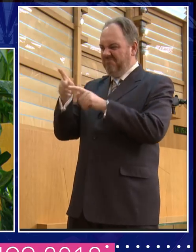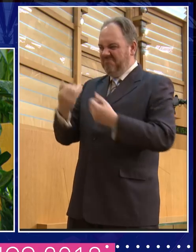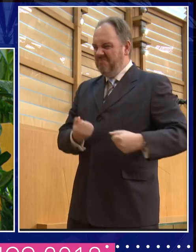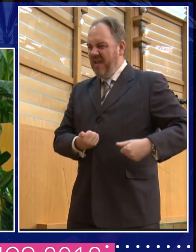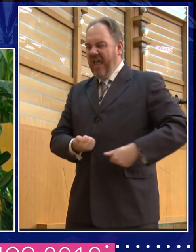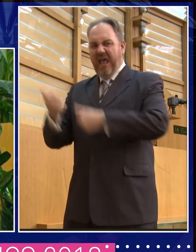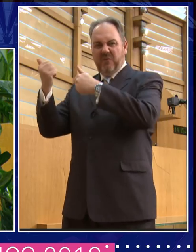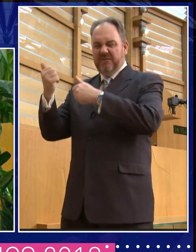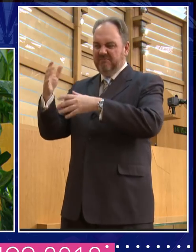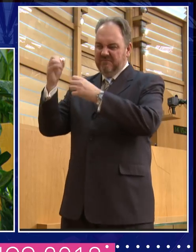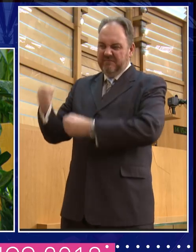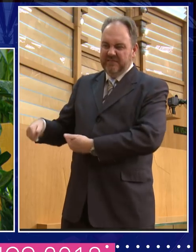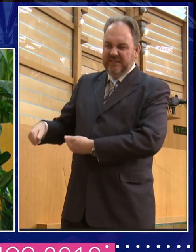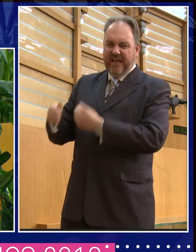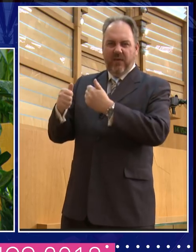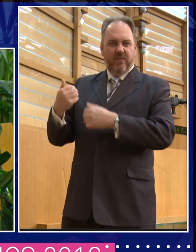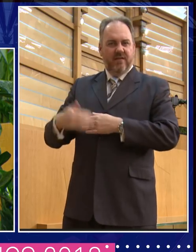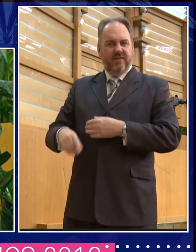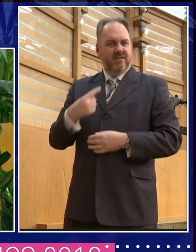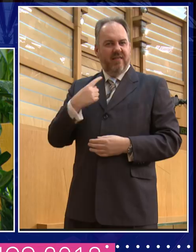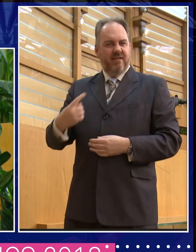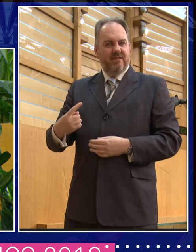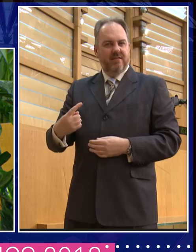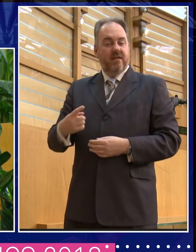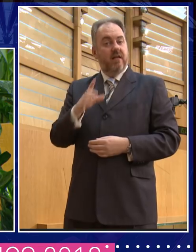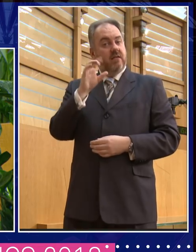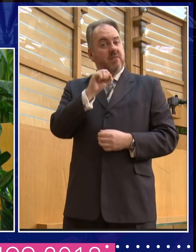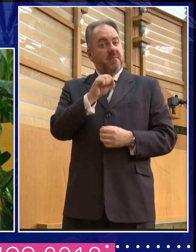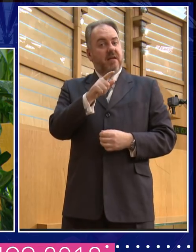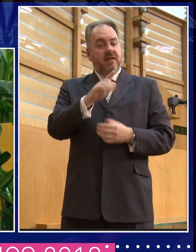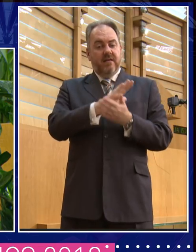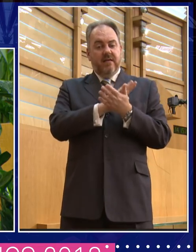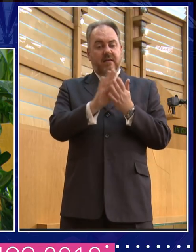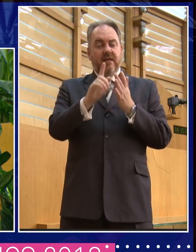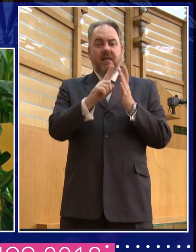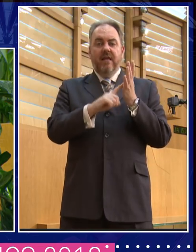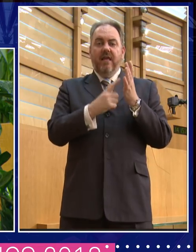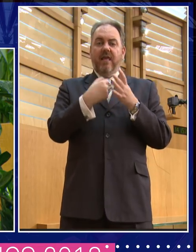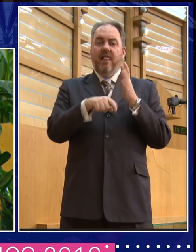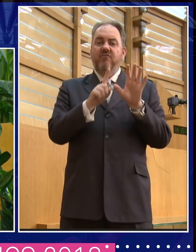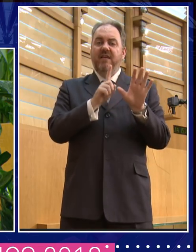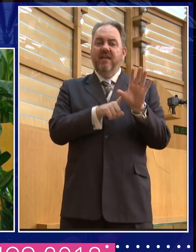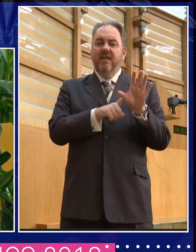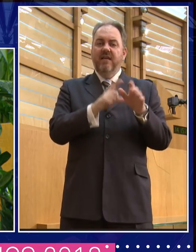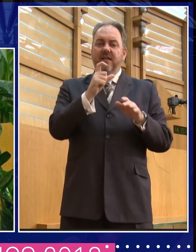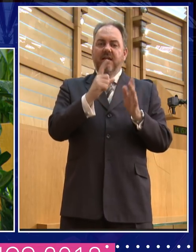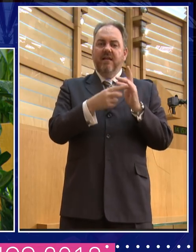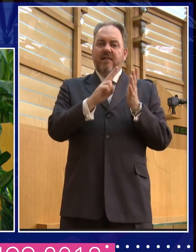can see... I mean, if you look, for example, at what happened to Hillary Clinton and the email server. You know, I'm sure Hillary Clinton was not